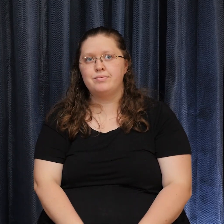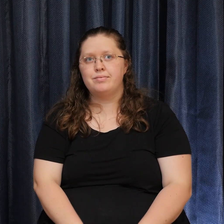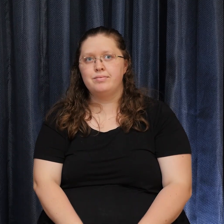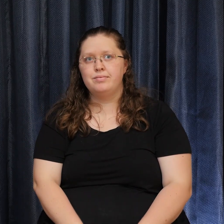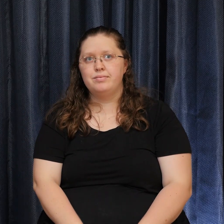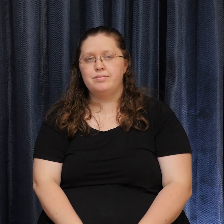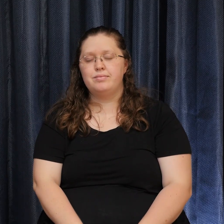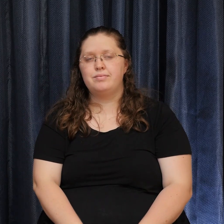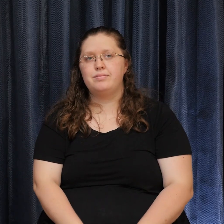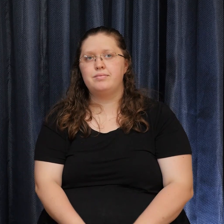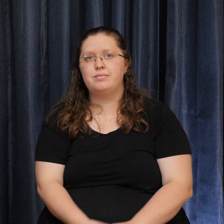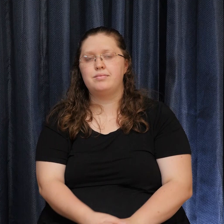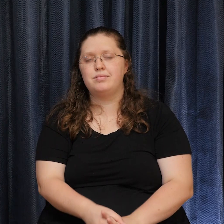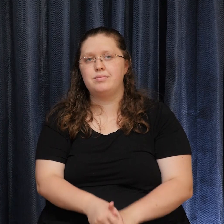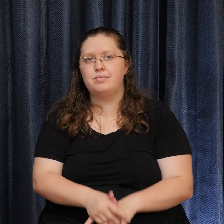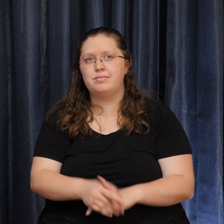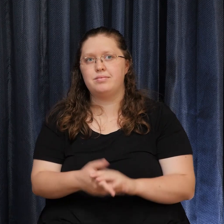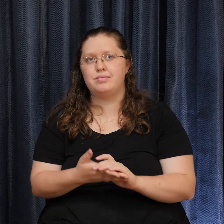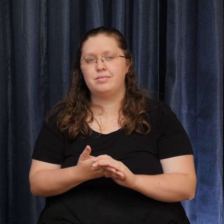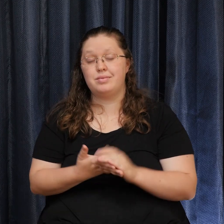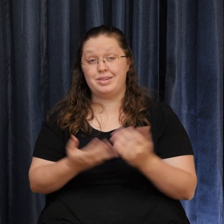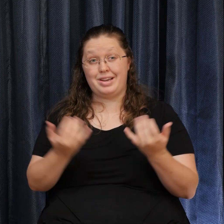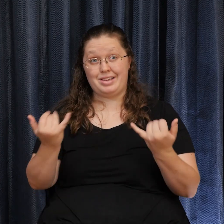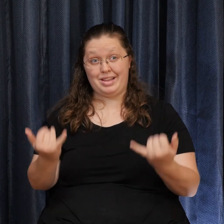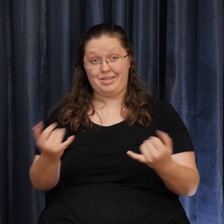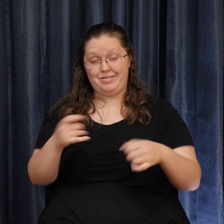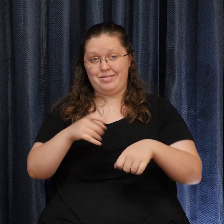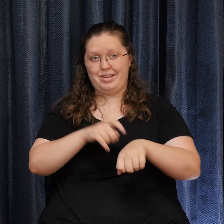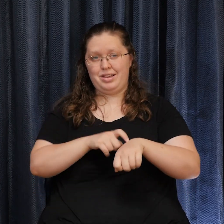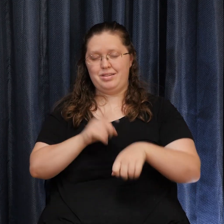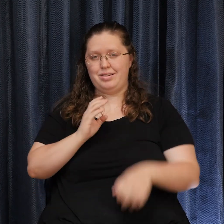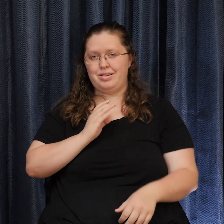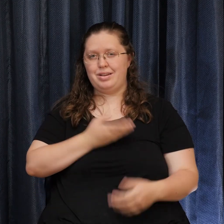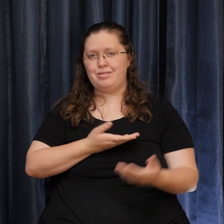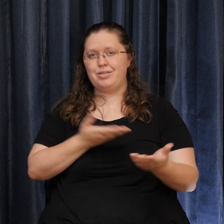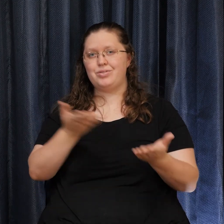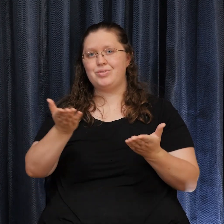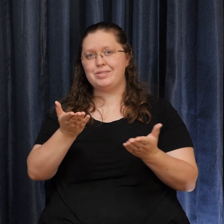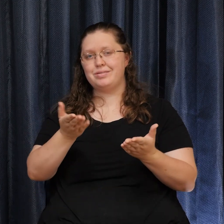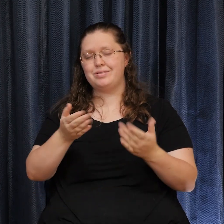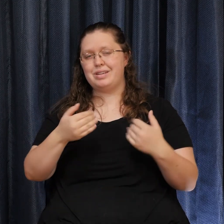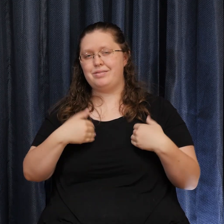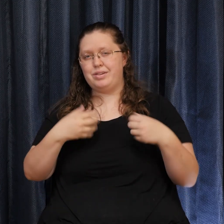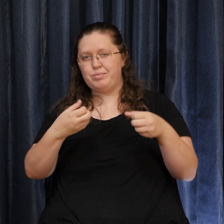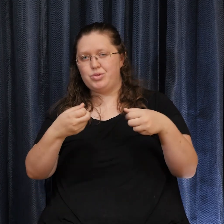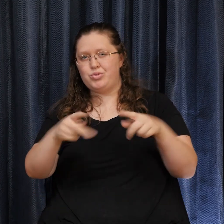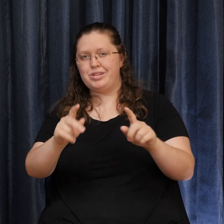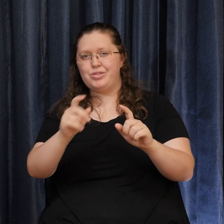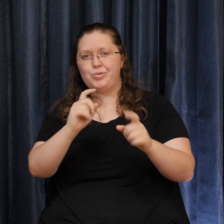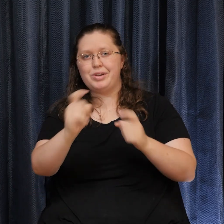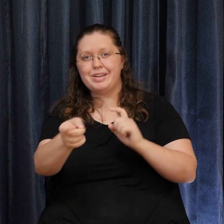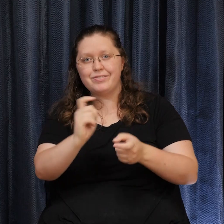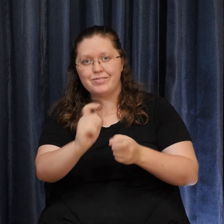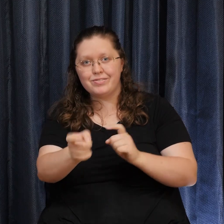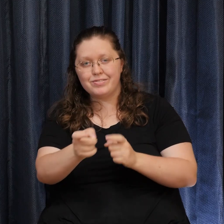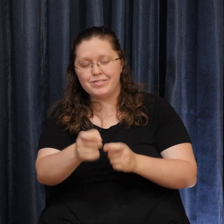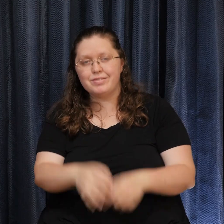It's now Time in our service When we have The opportunity To give And for a number Of us That